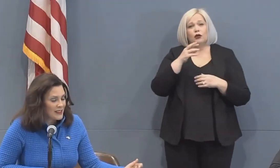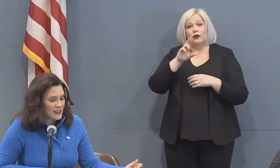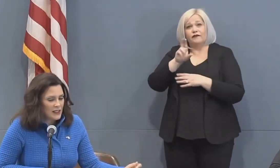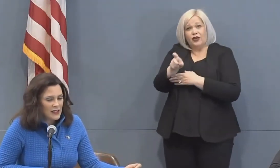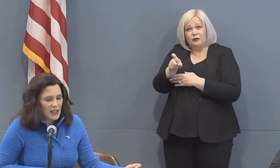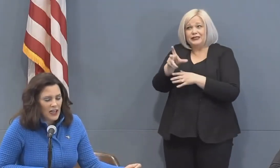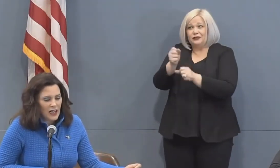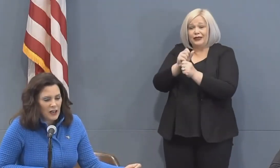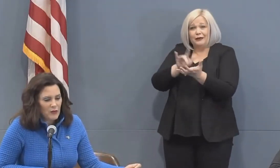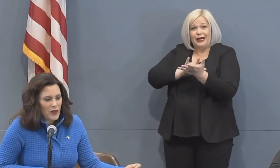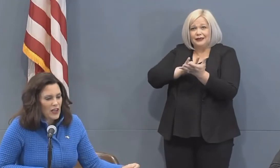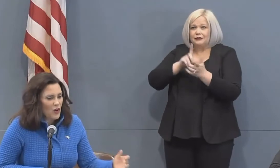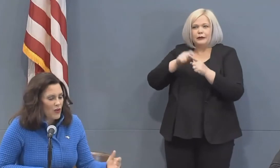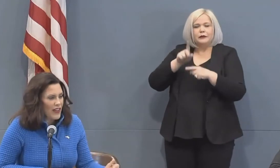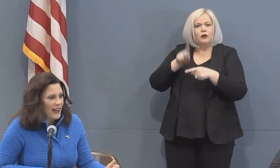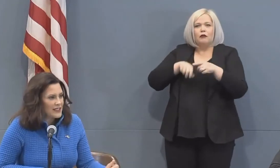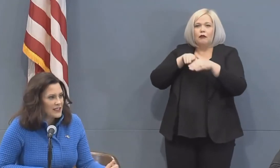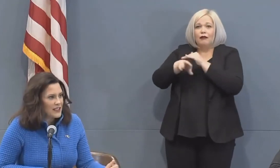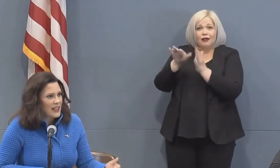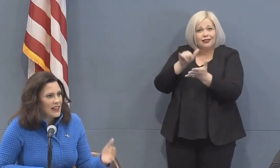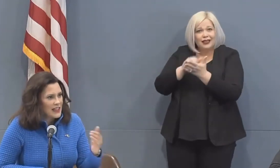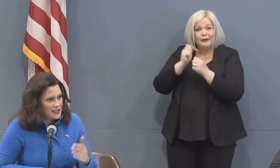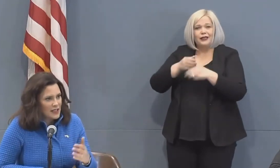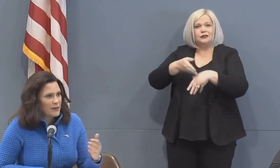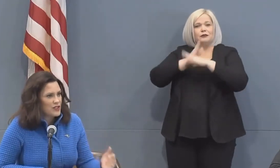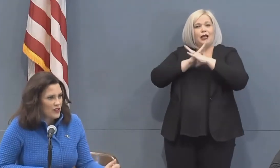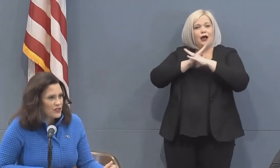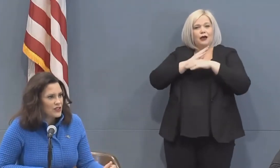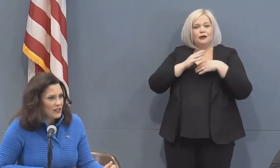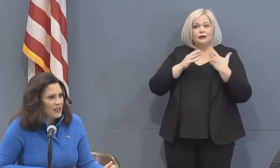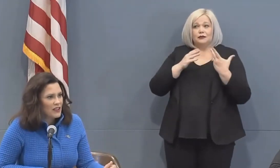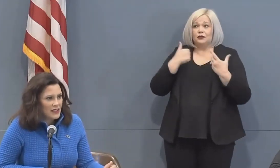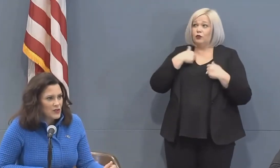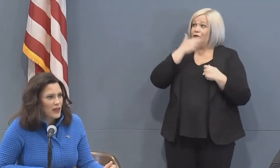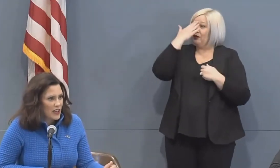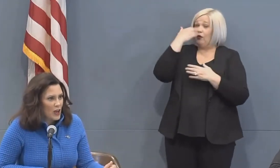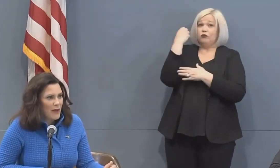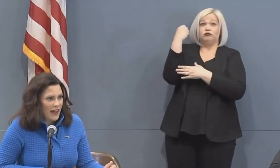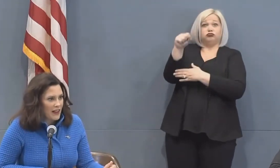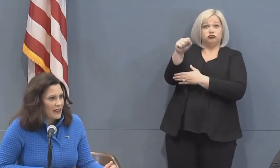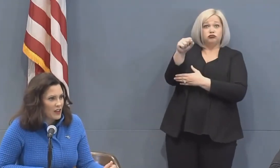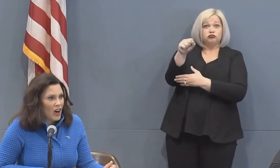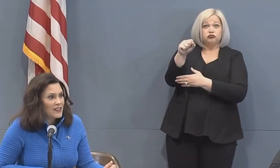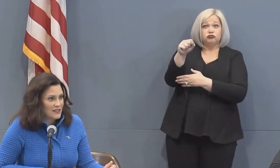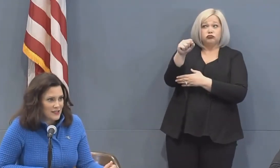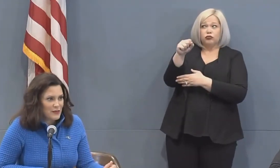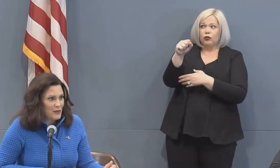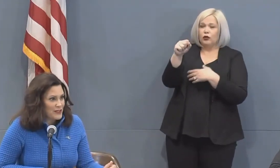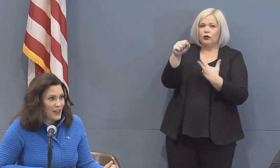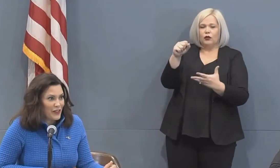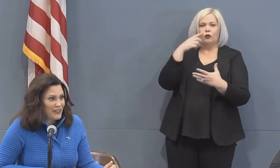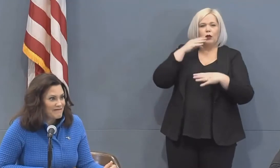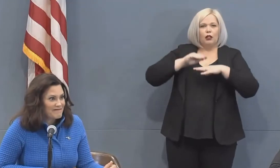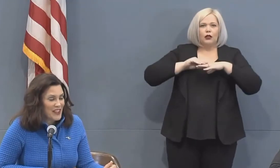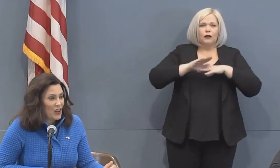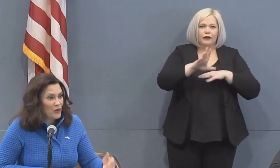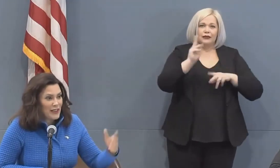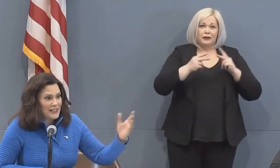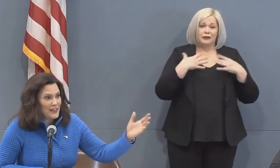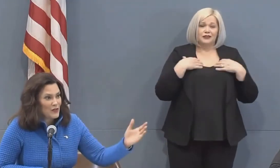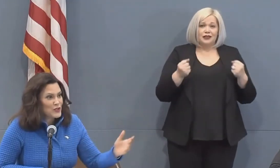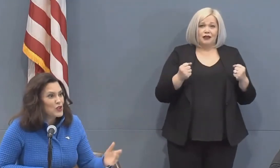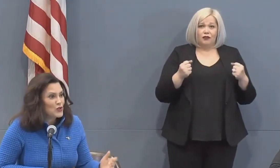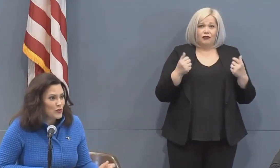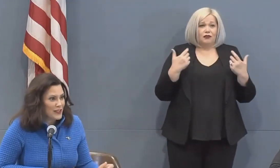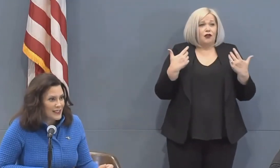pharmacy we know that this demonstration is going to come at a cost to people's health it